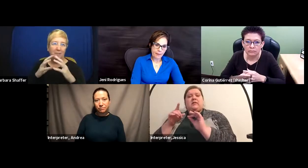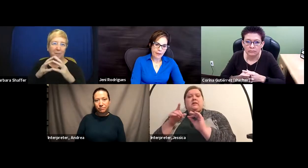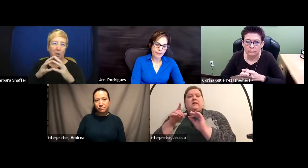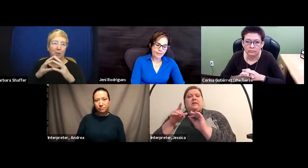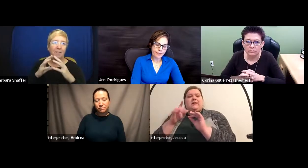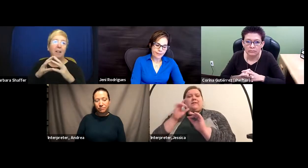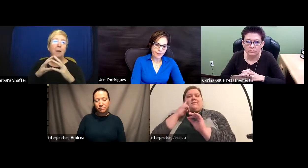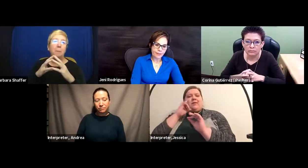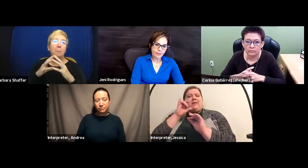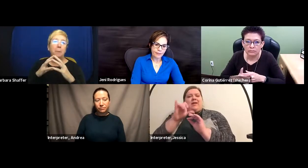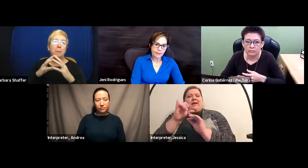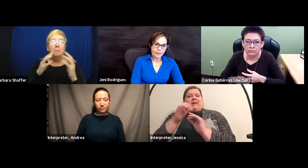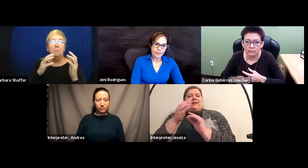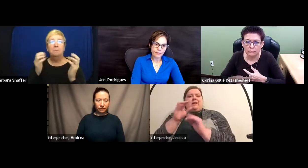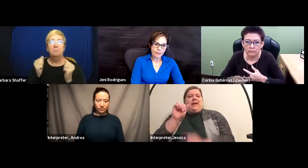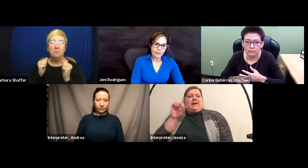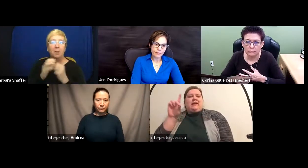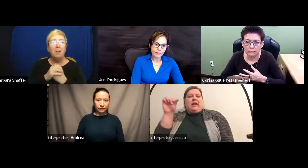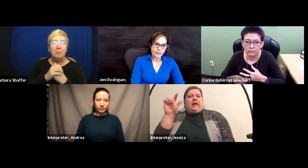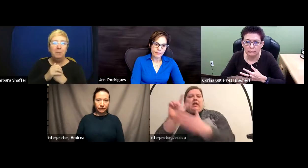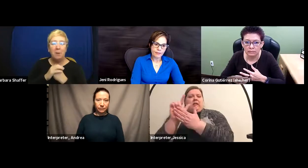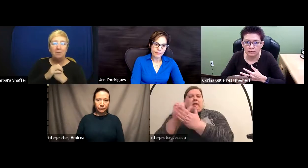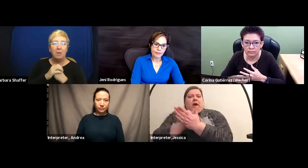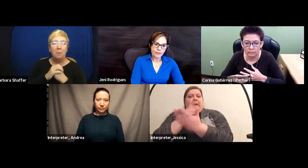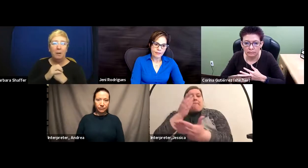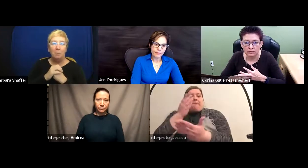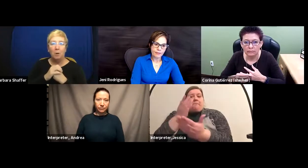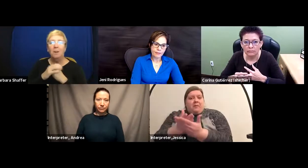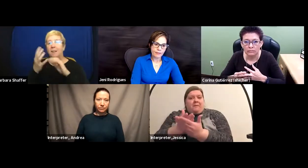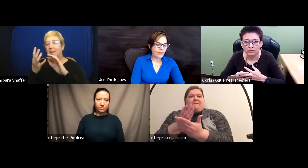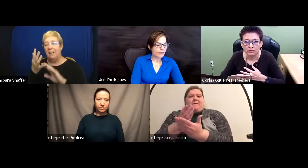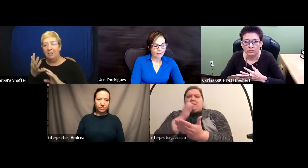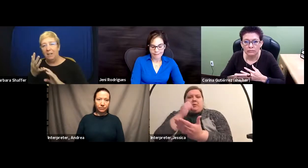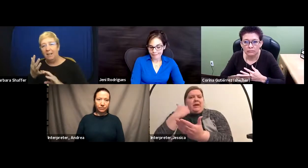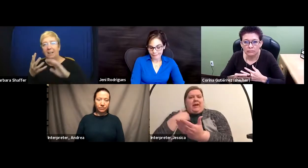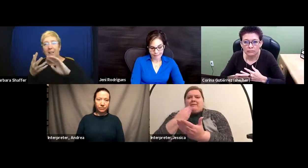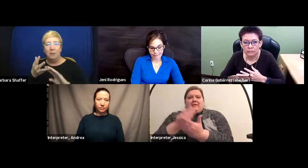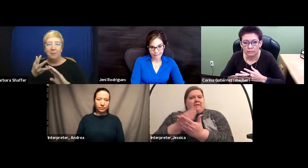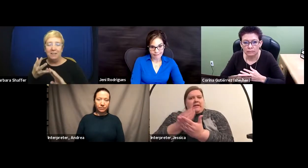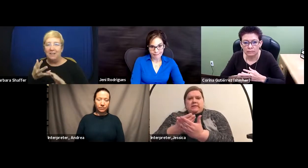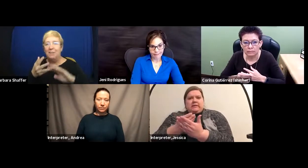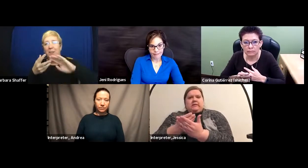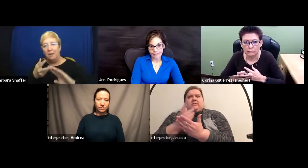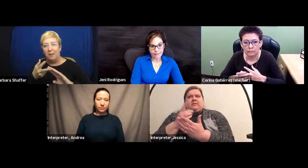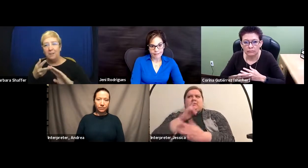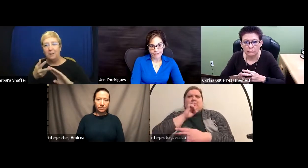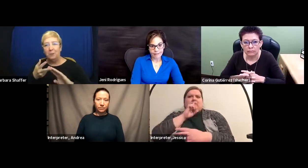the burden, but a lot of people don't have time to wait for educating, grievances, a lawsuit.